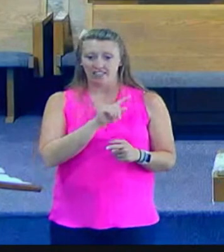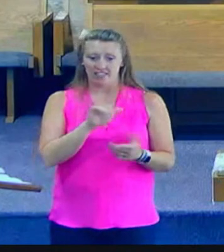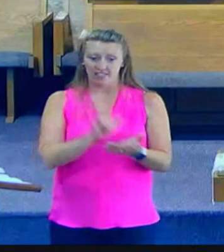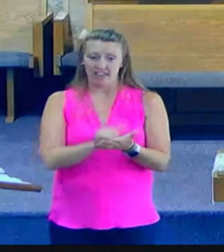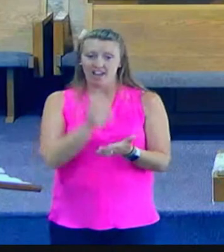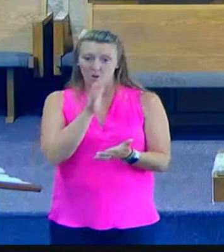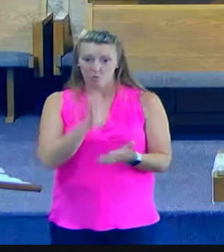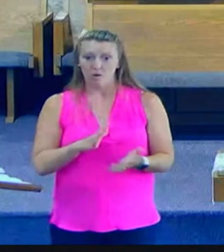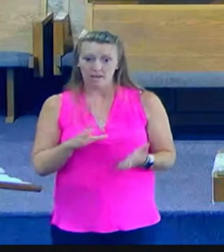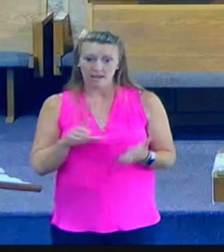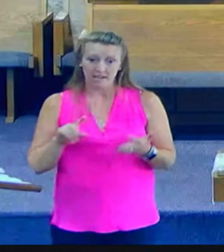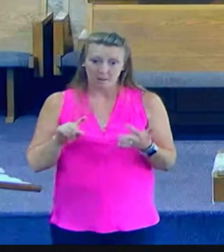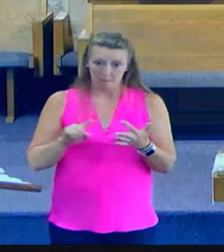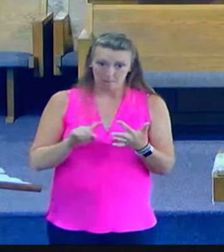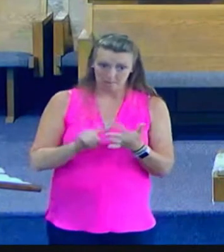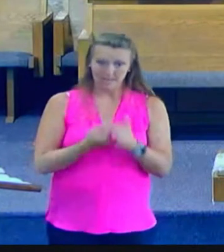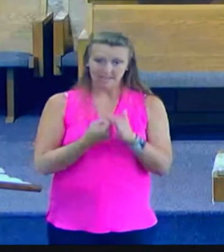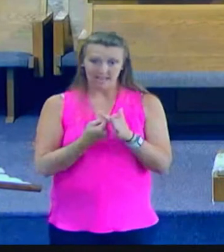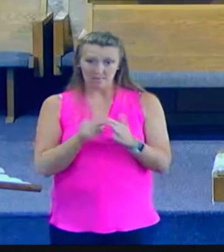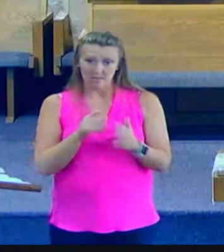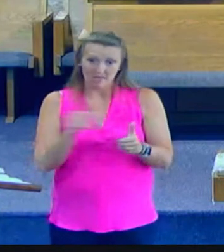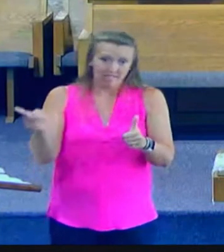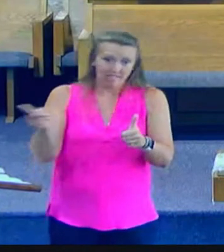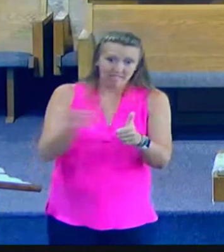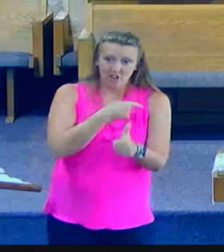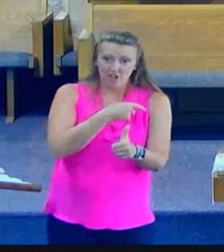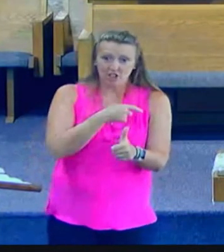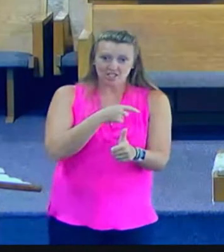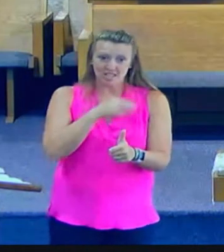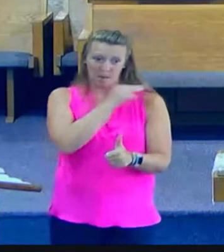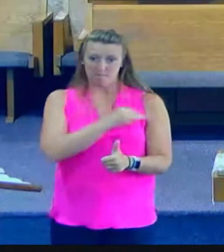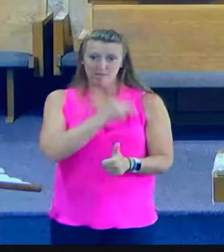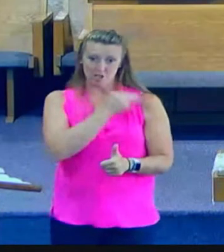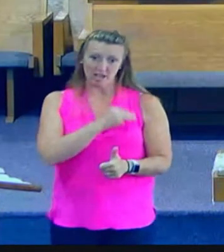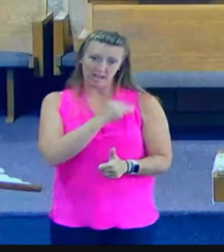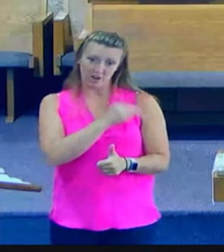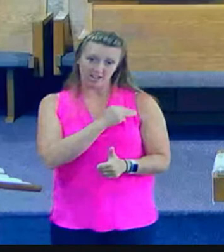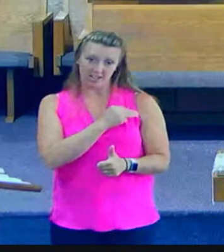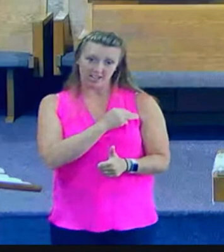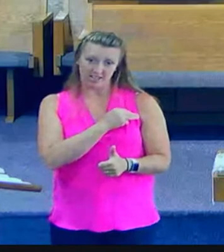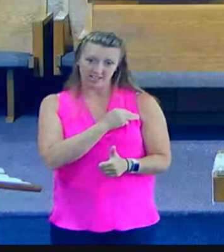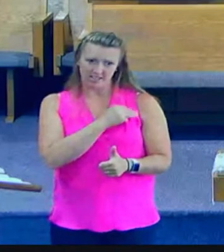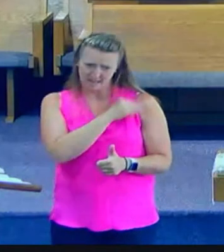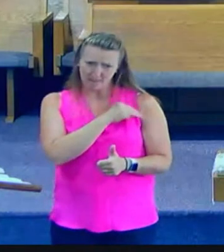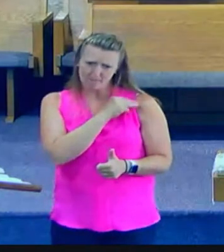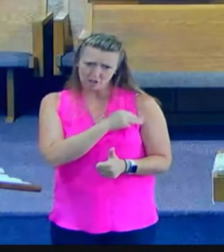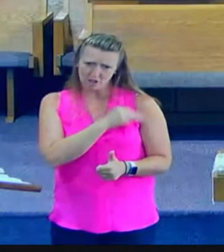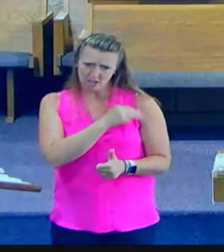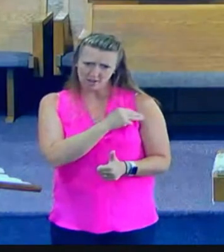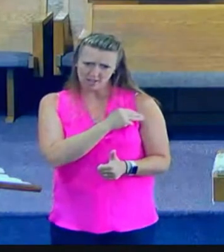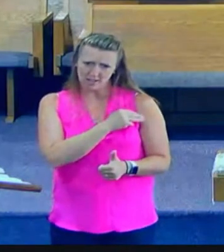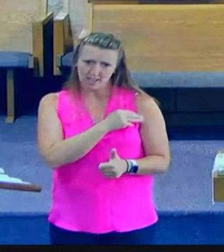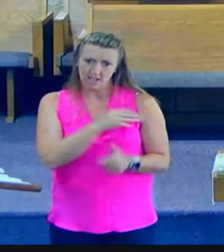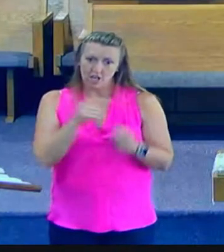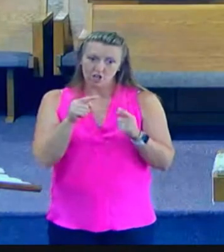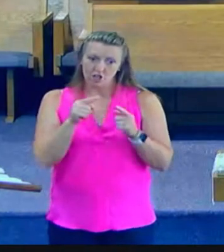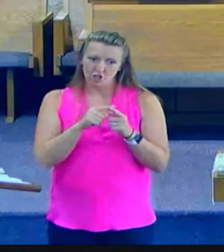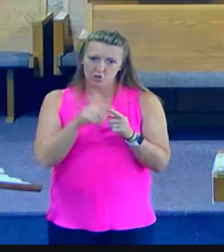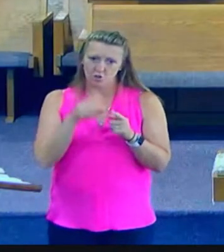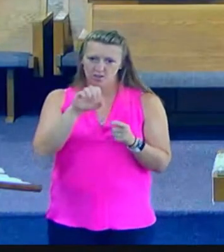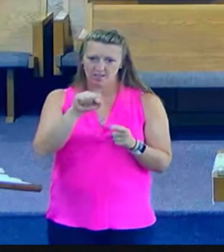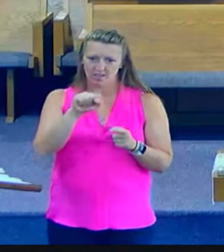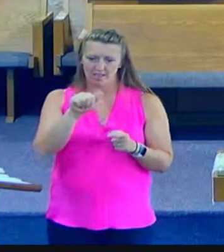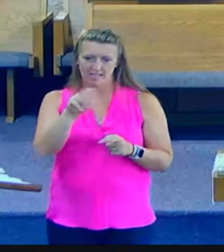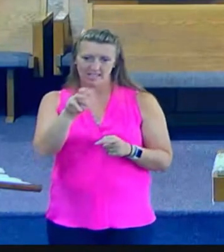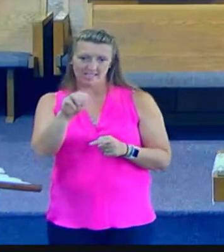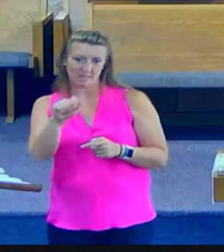everybody about Jesus what we have represented in our text today going back into chapter